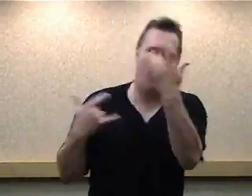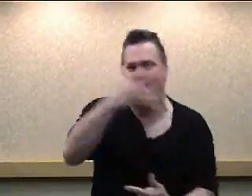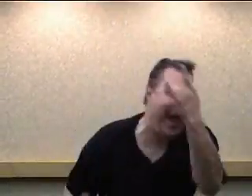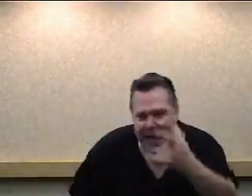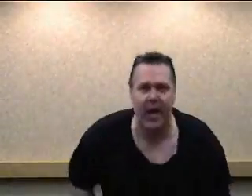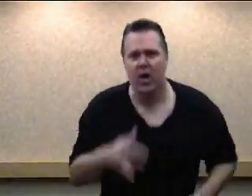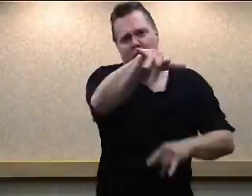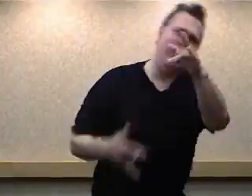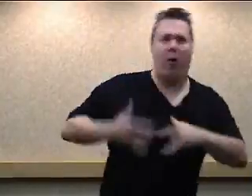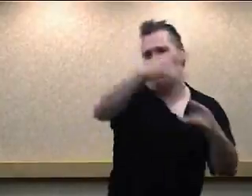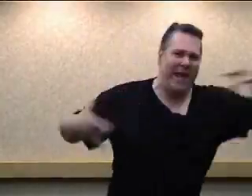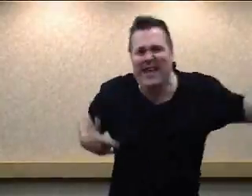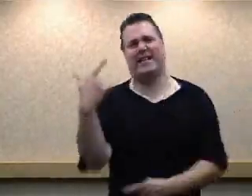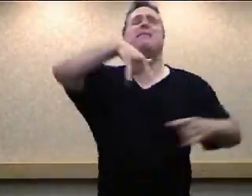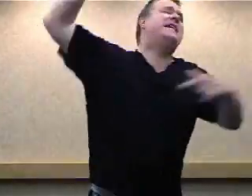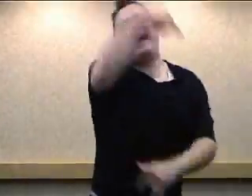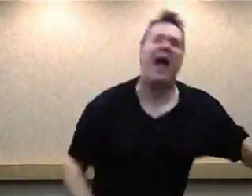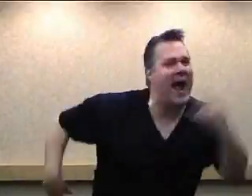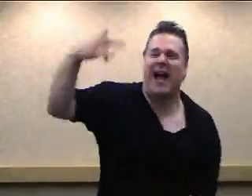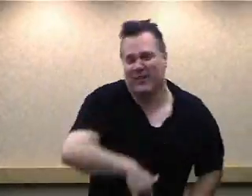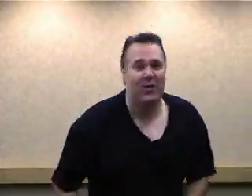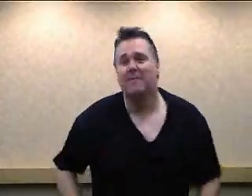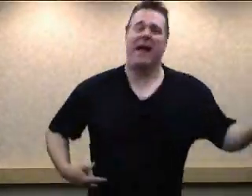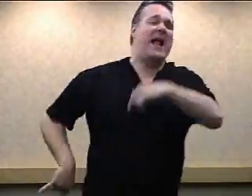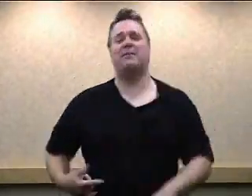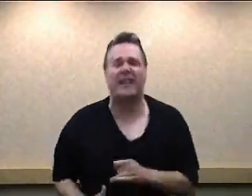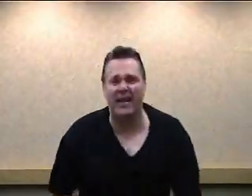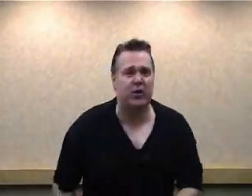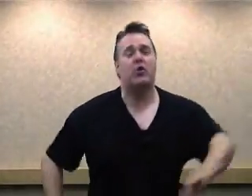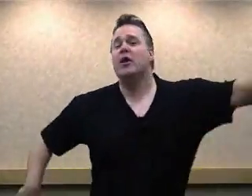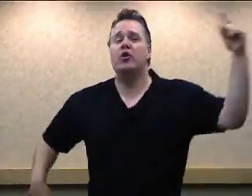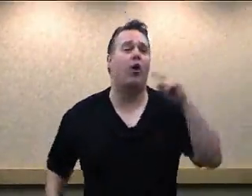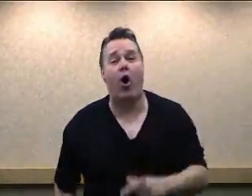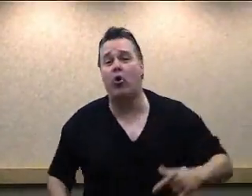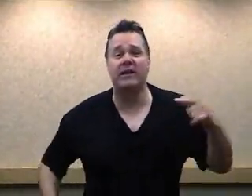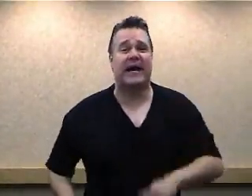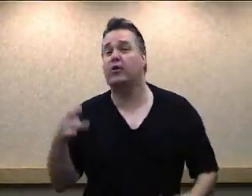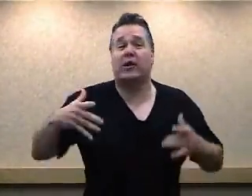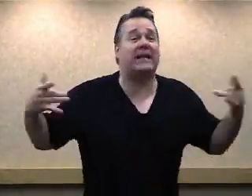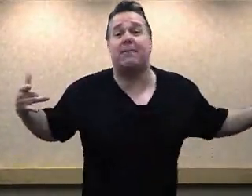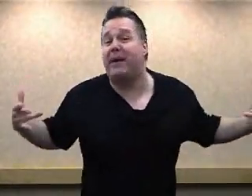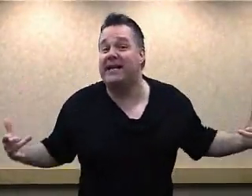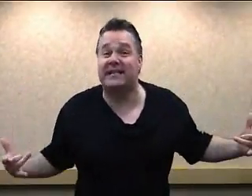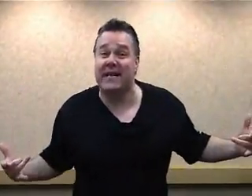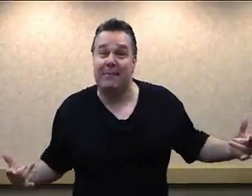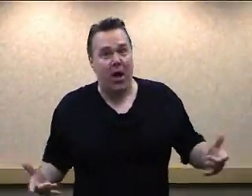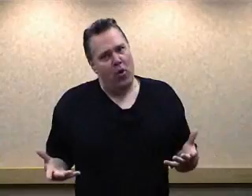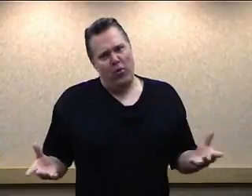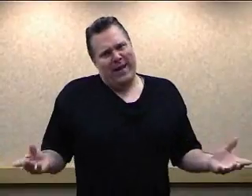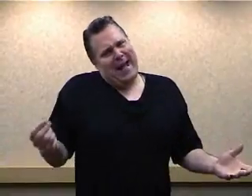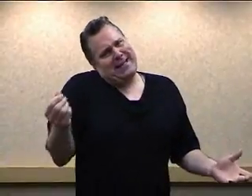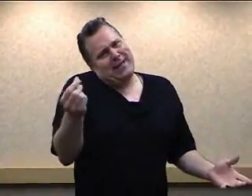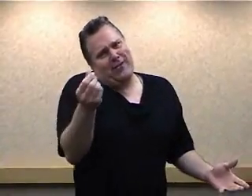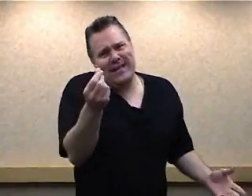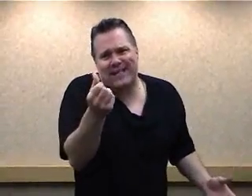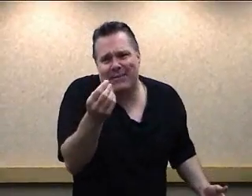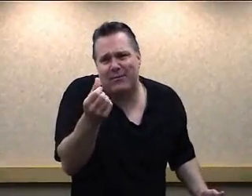know me, you know me, Jimmy Cash, man, I'm telling you, you own the title, you got the pink slip, we got the green slips,